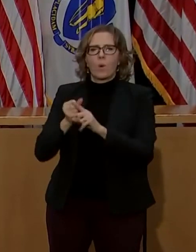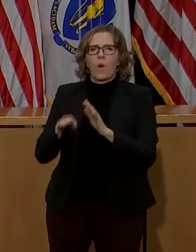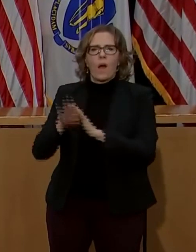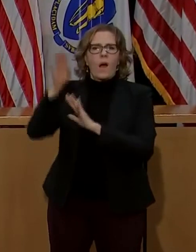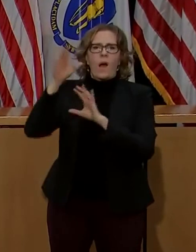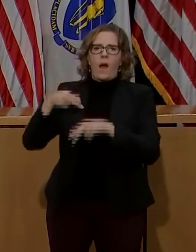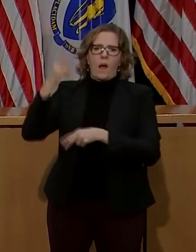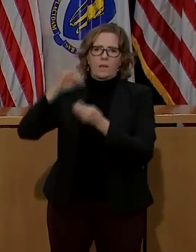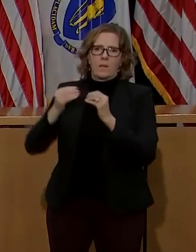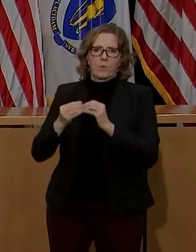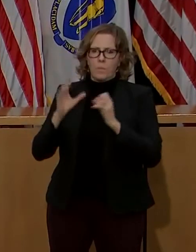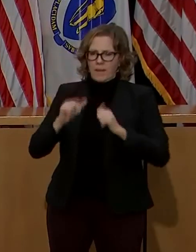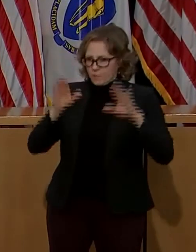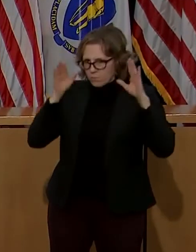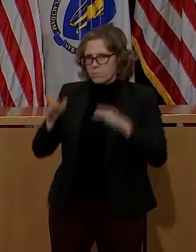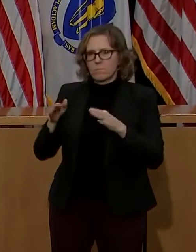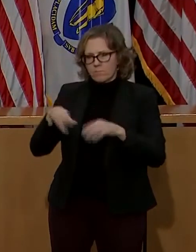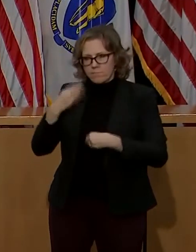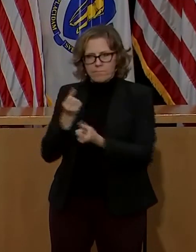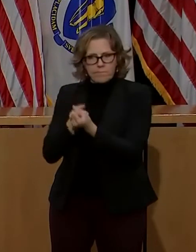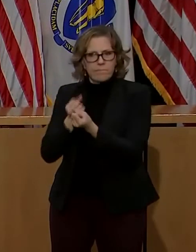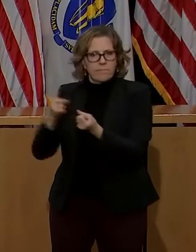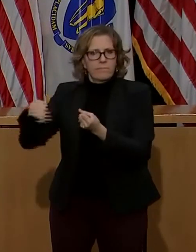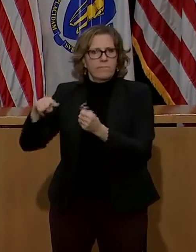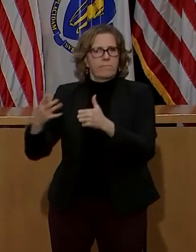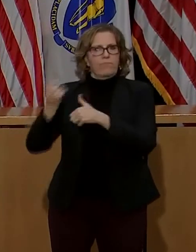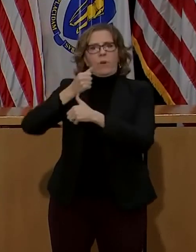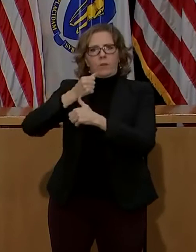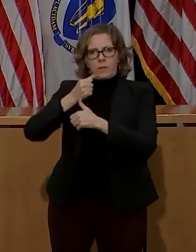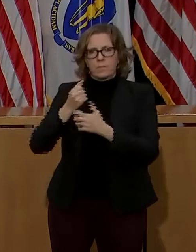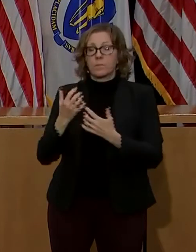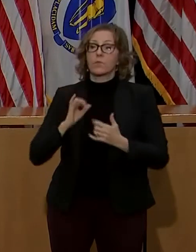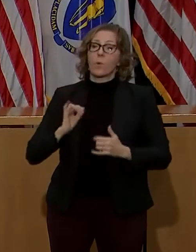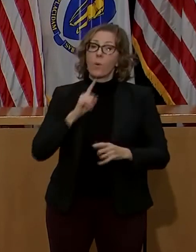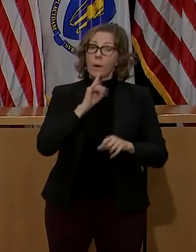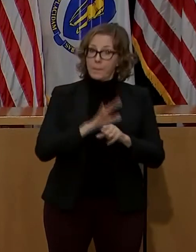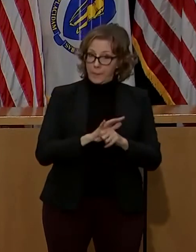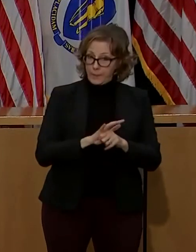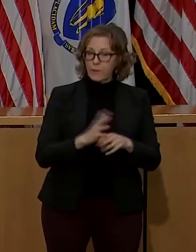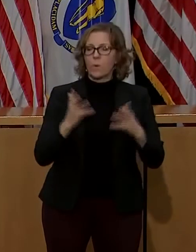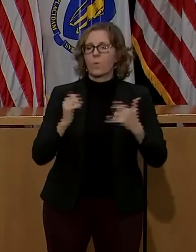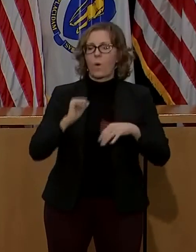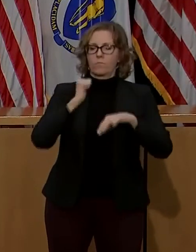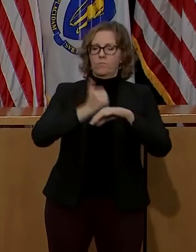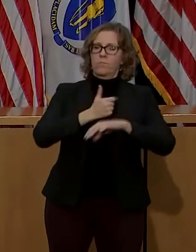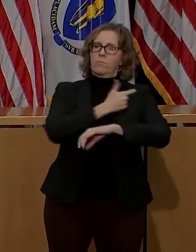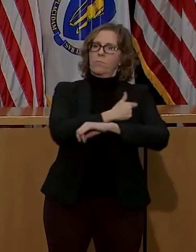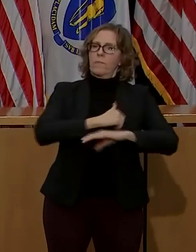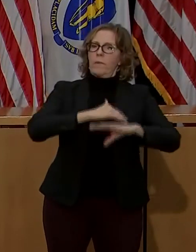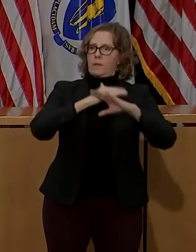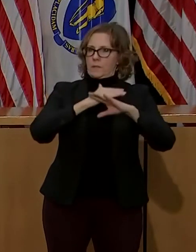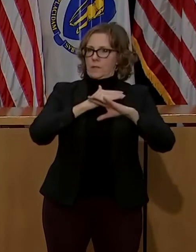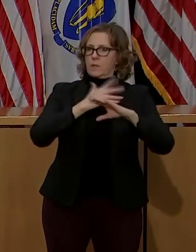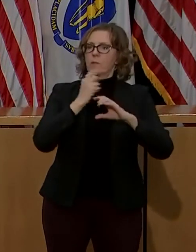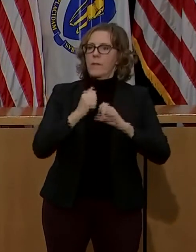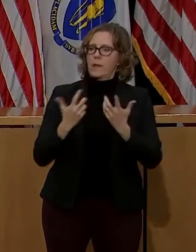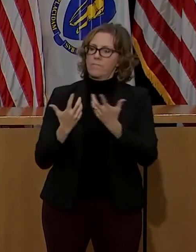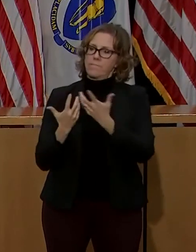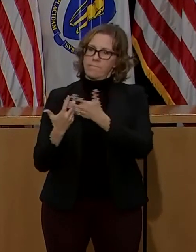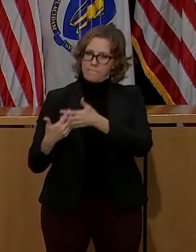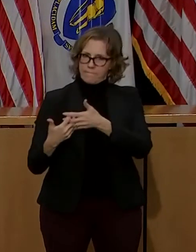Our overall commitment is to create vaccination sites that achieve scale, geography,